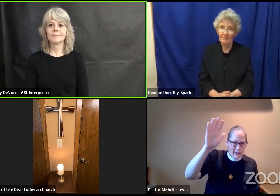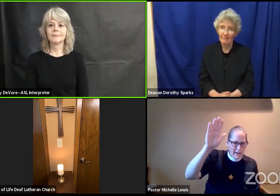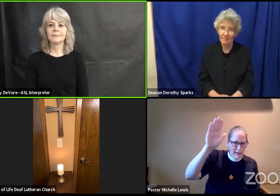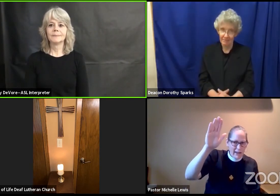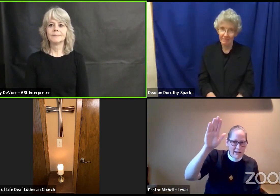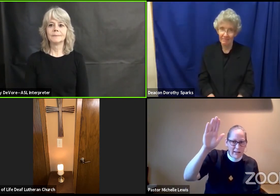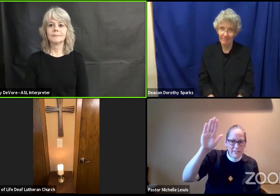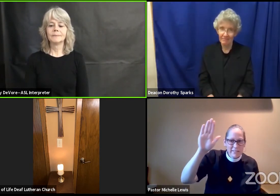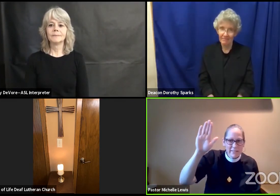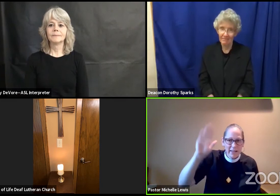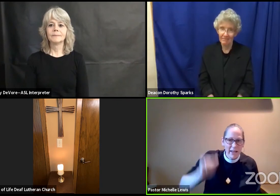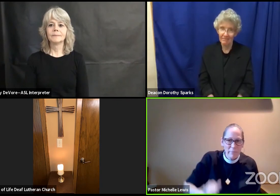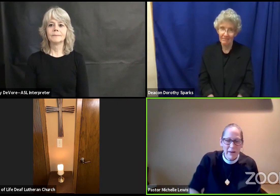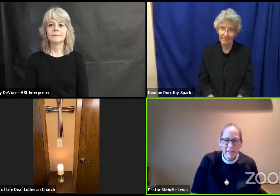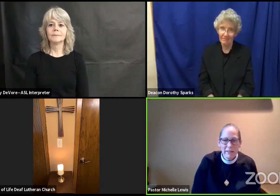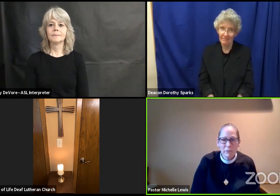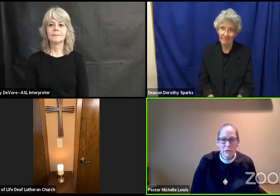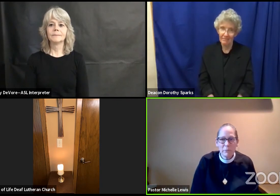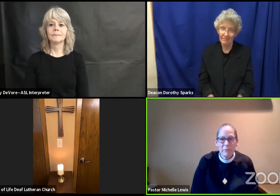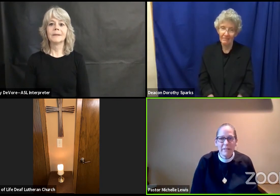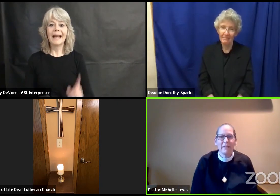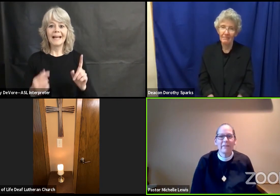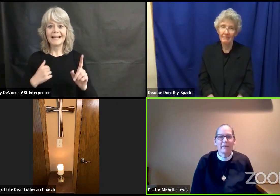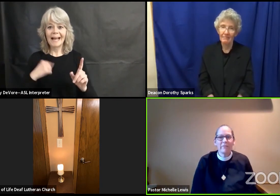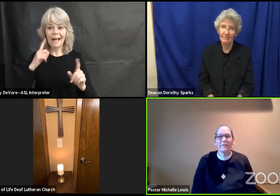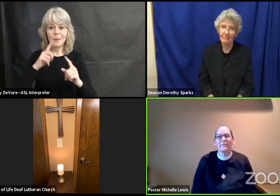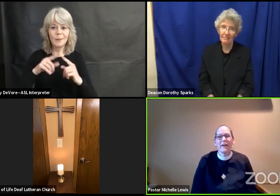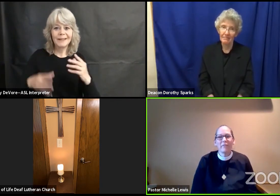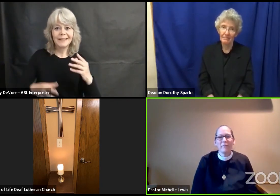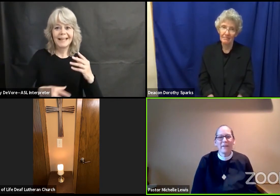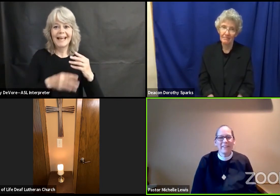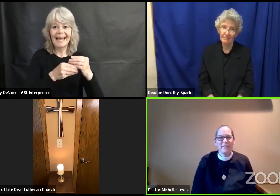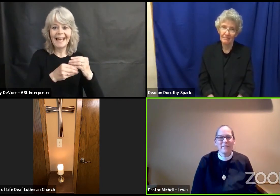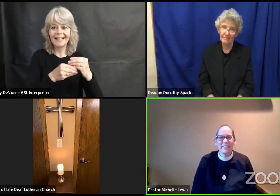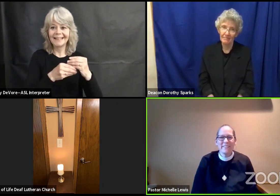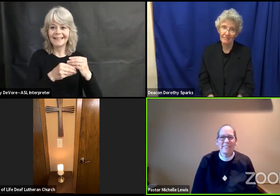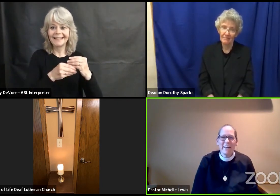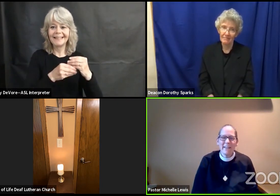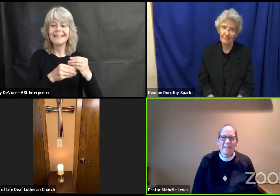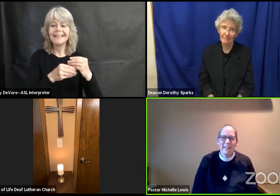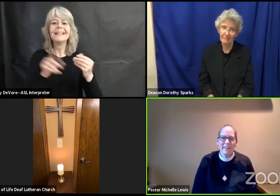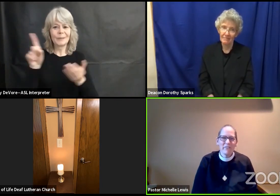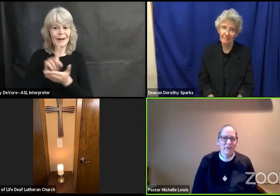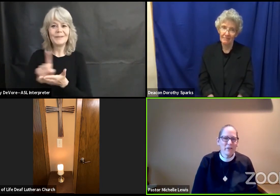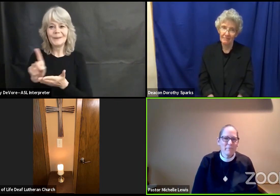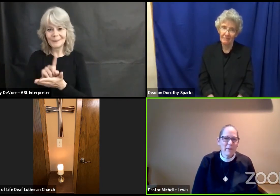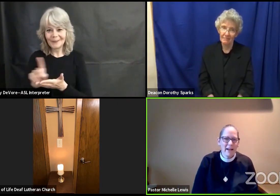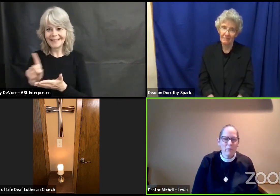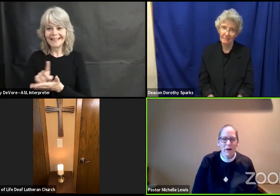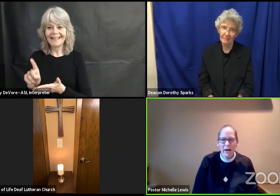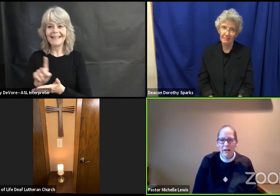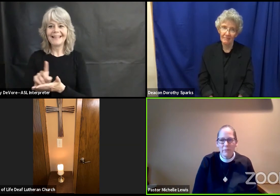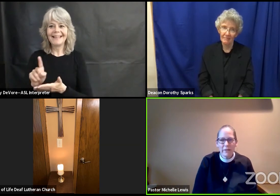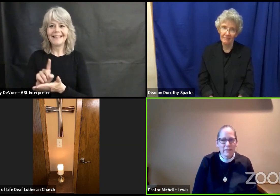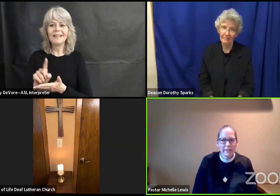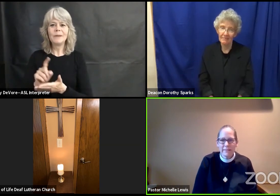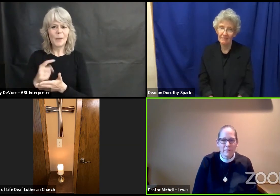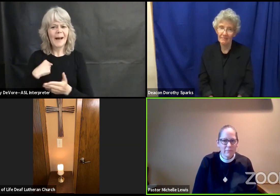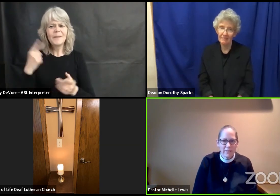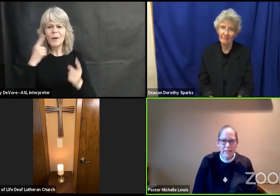and i'm just going to add my little blurb in here every every week i do this and i've heard back why are we collecting money